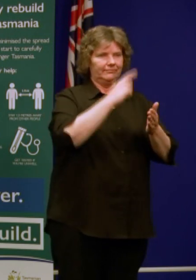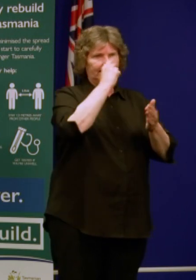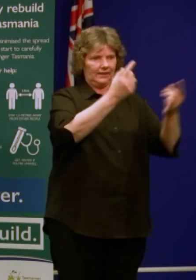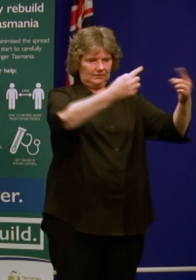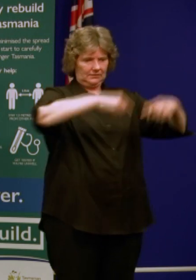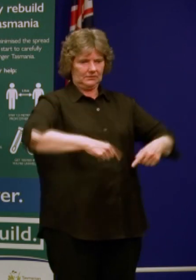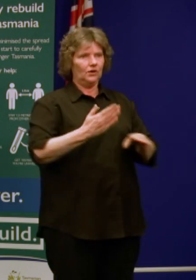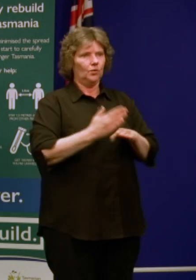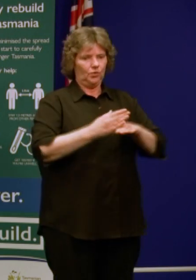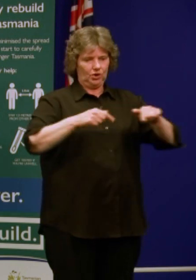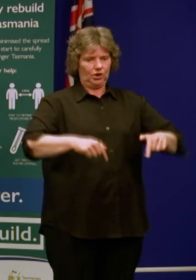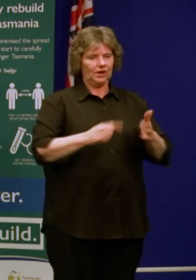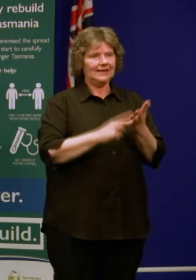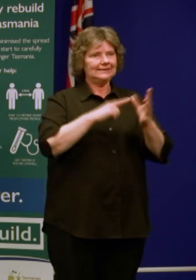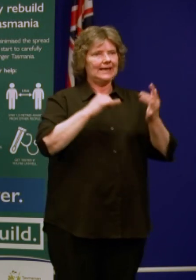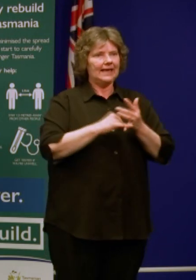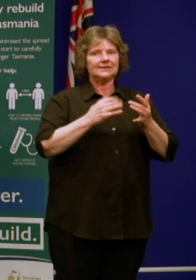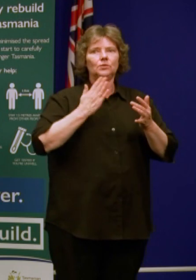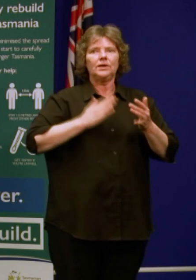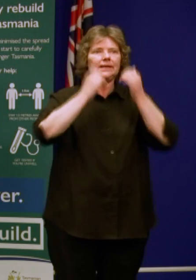are not available in Tasmania first.